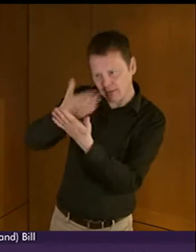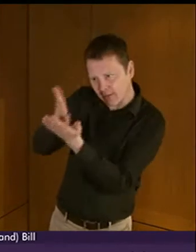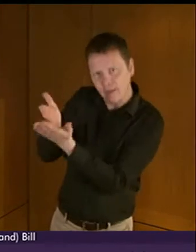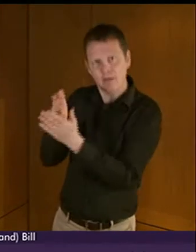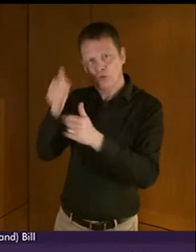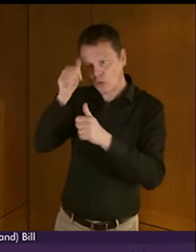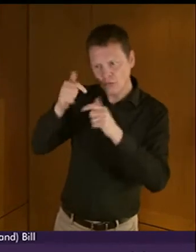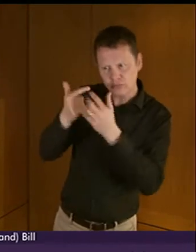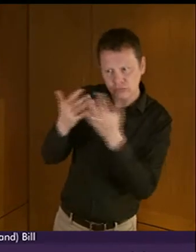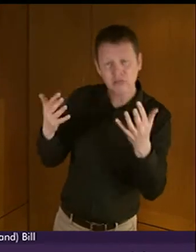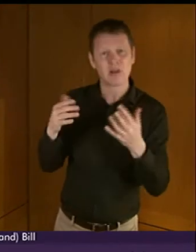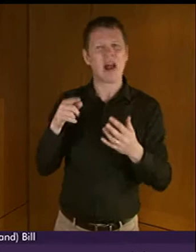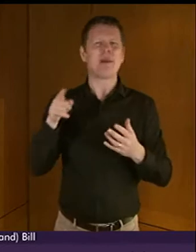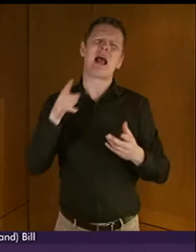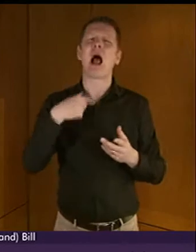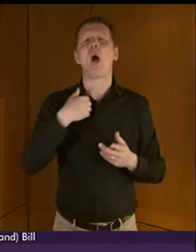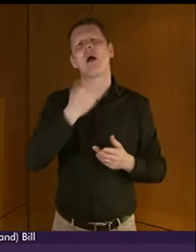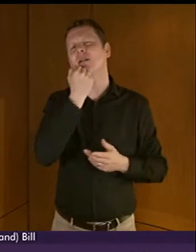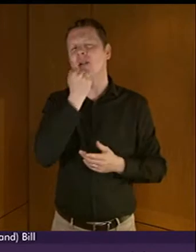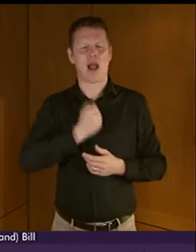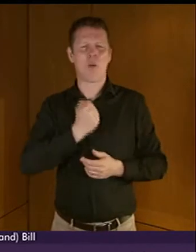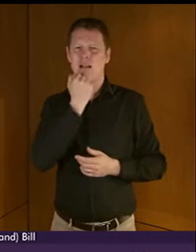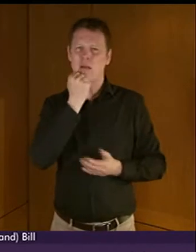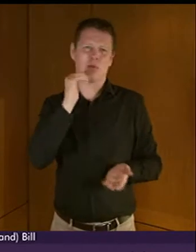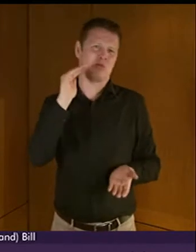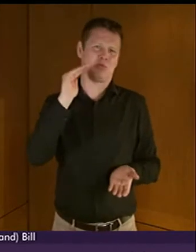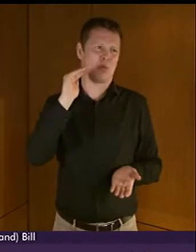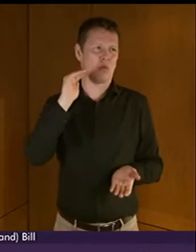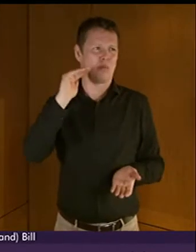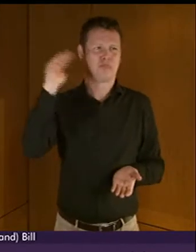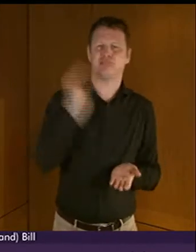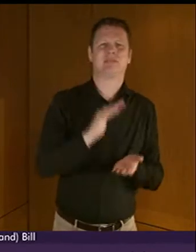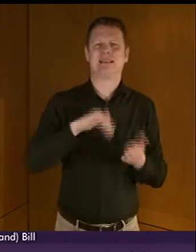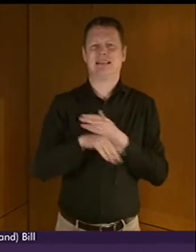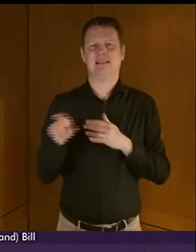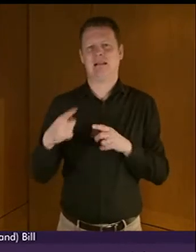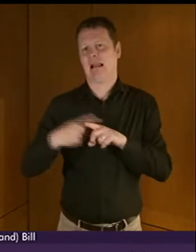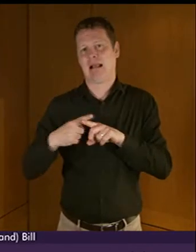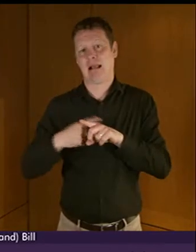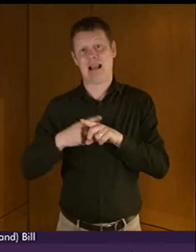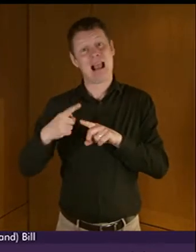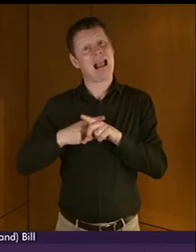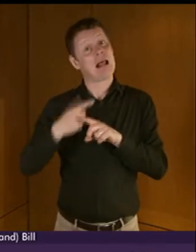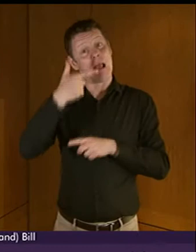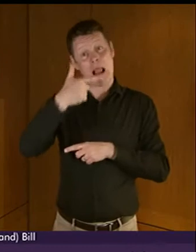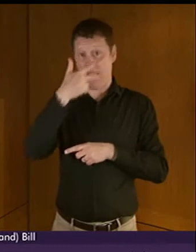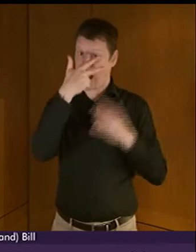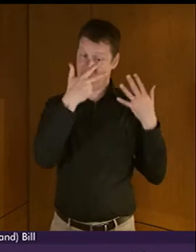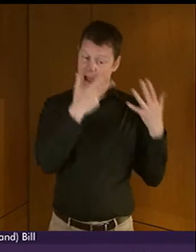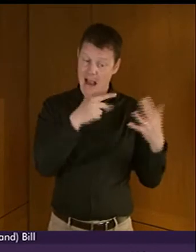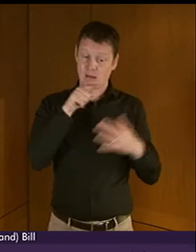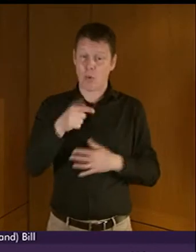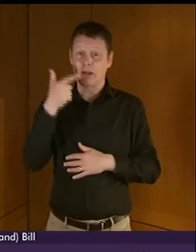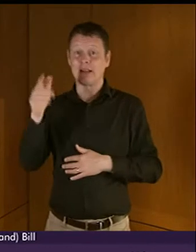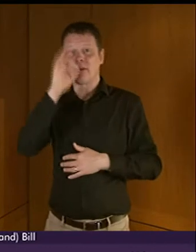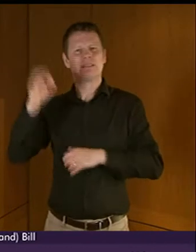hugely lower than they are in England, only 0.2% in Scotland compared to 8.7% in England. There may